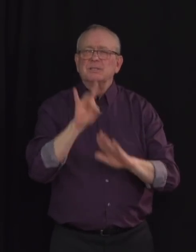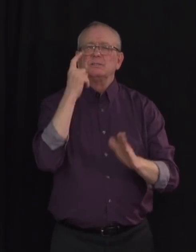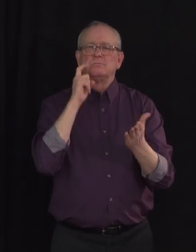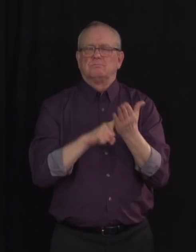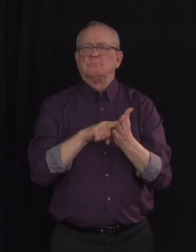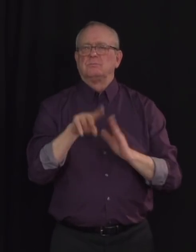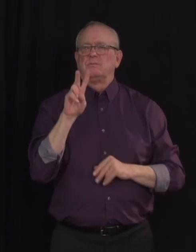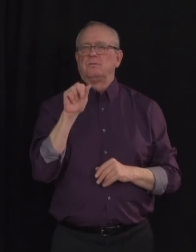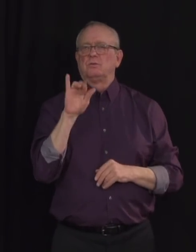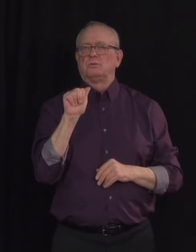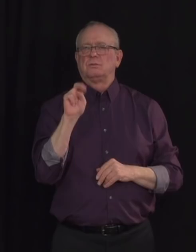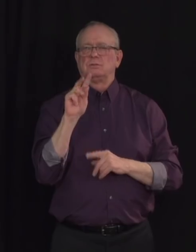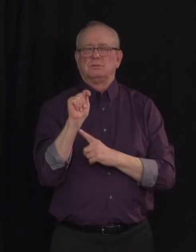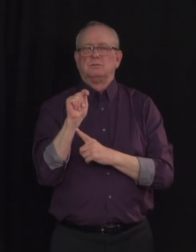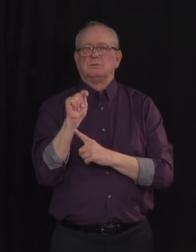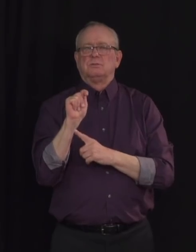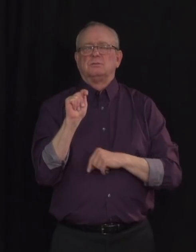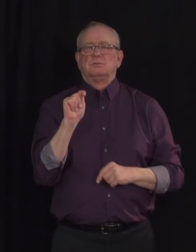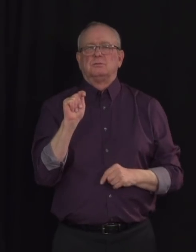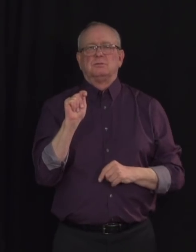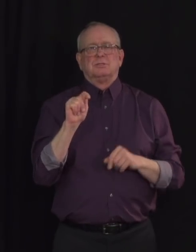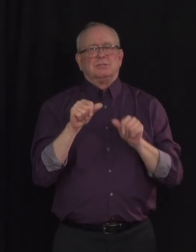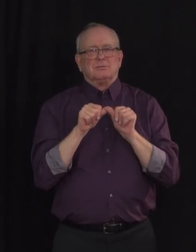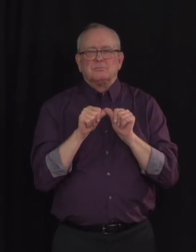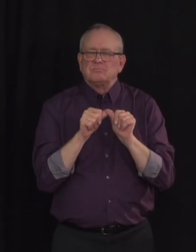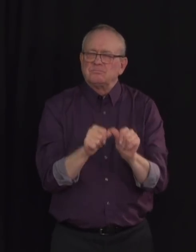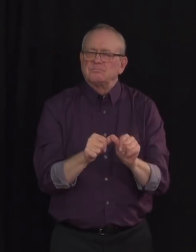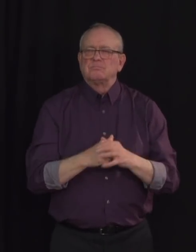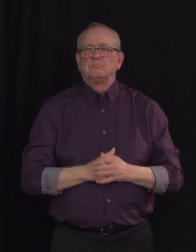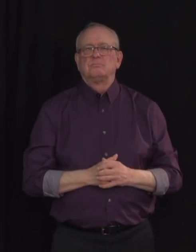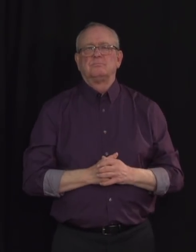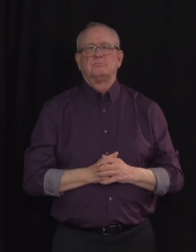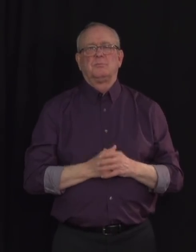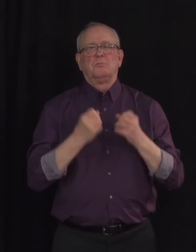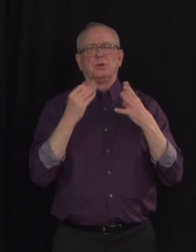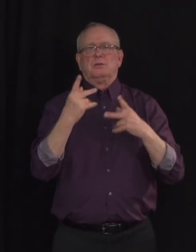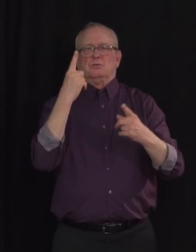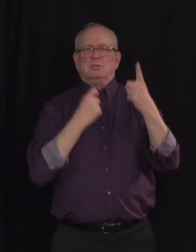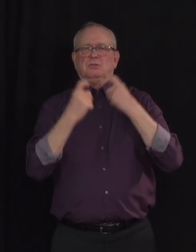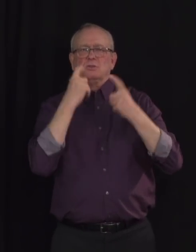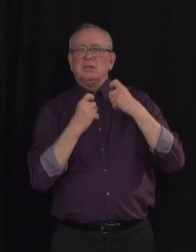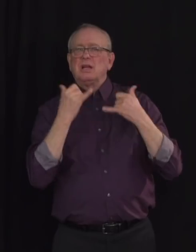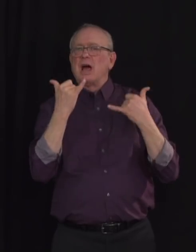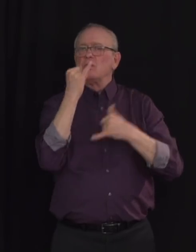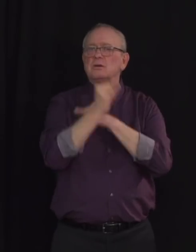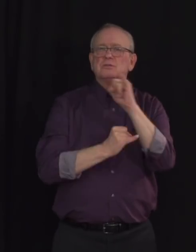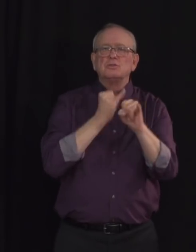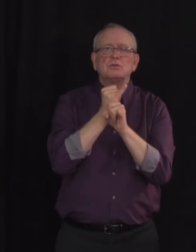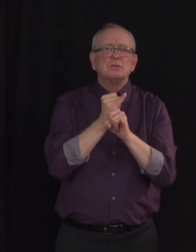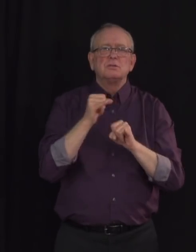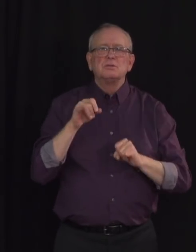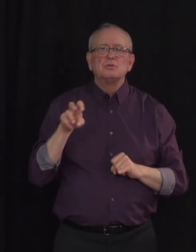wondered what the recently announced federal government requirements around international travel will mean for our border pilot and for